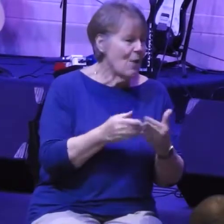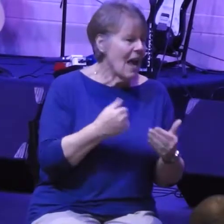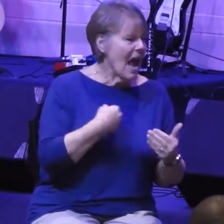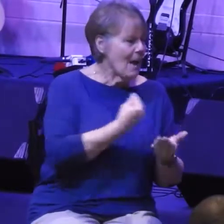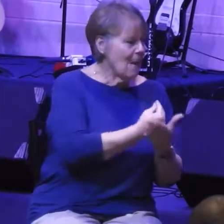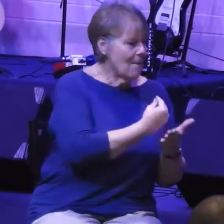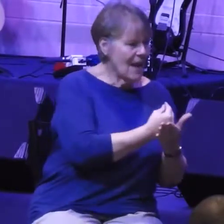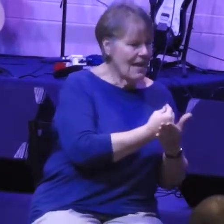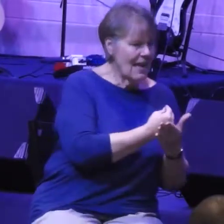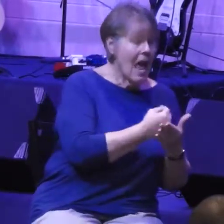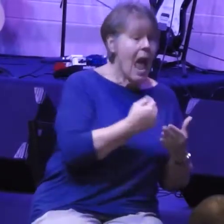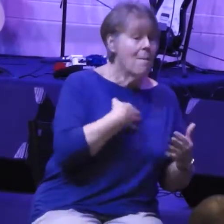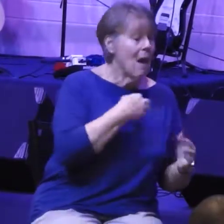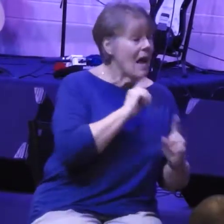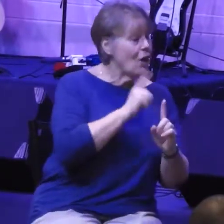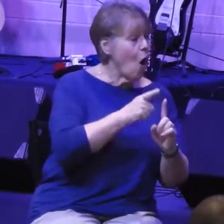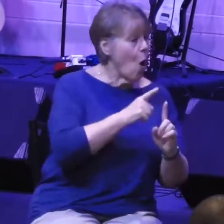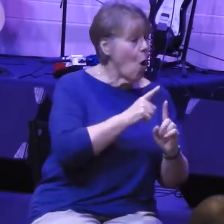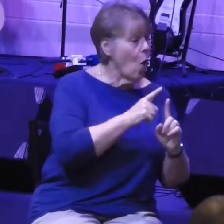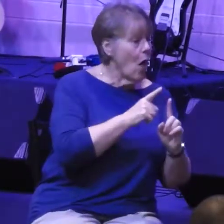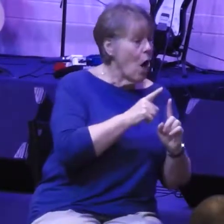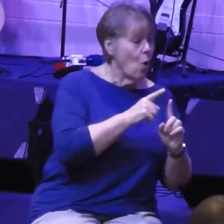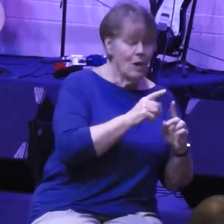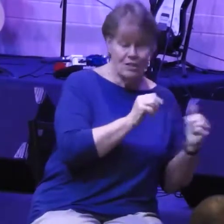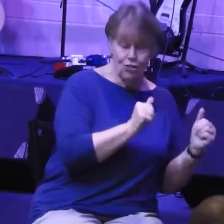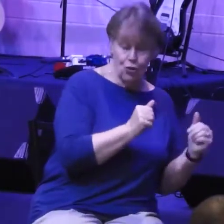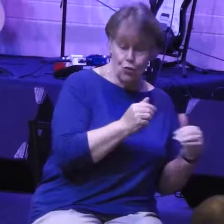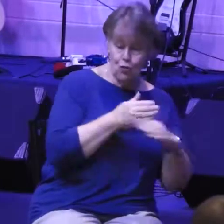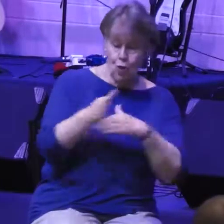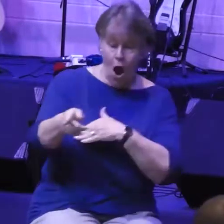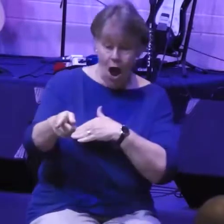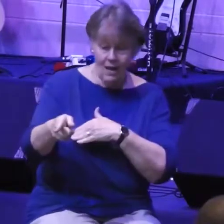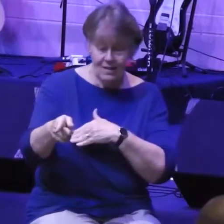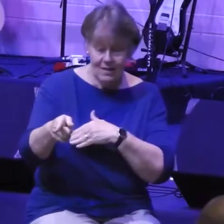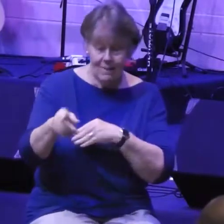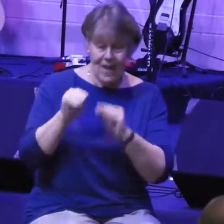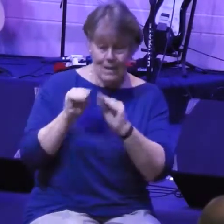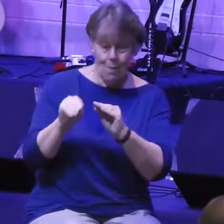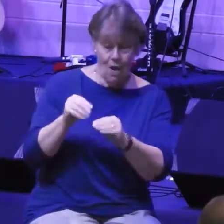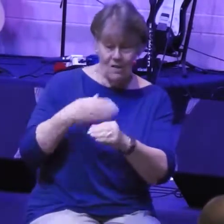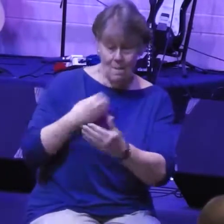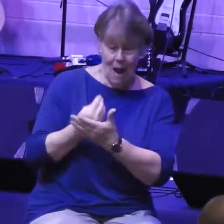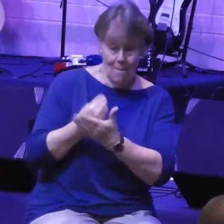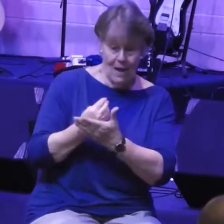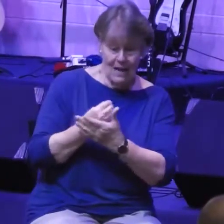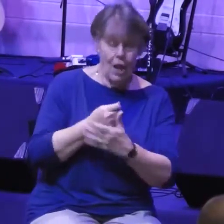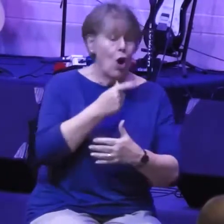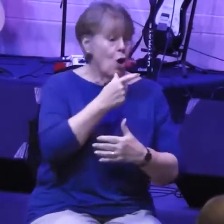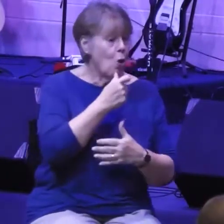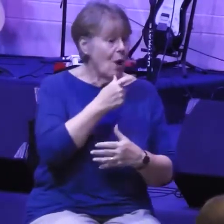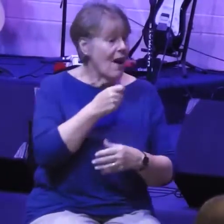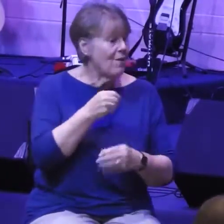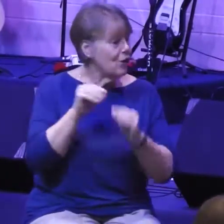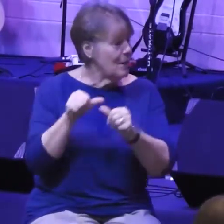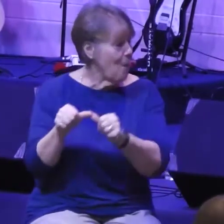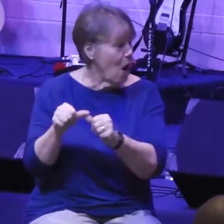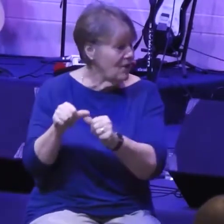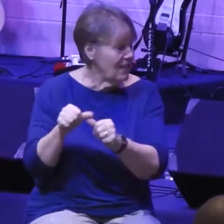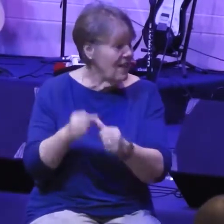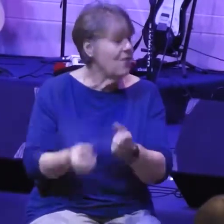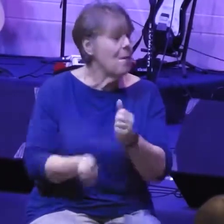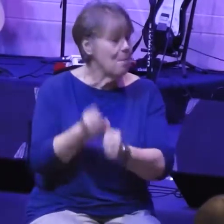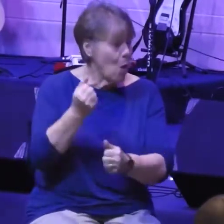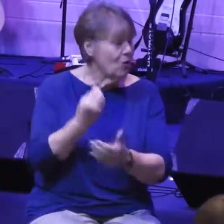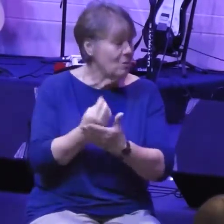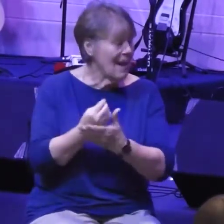the other side, and I need to get it into the bank. And whichever team gets more money into the other bank wins. But you guys know how this goes, right?